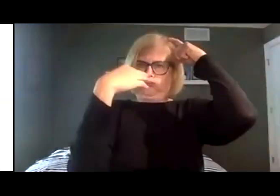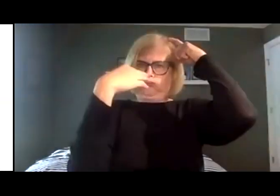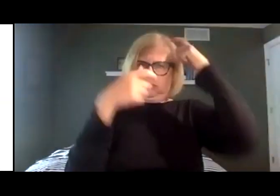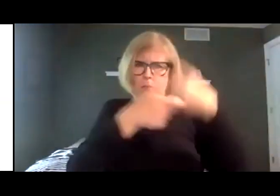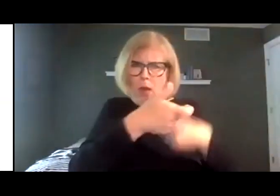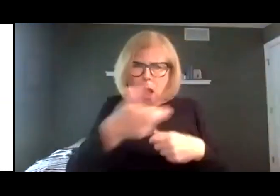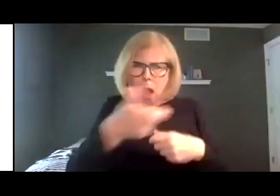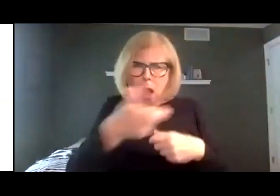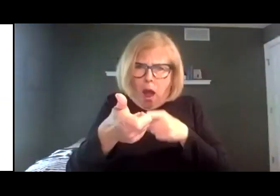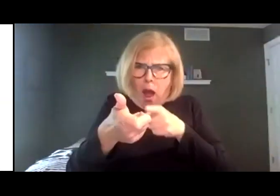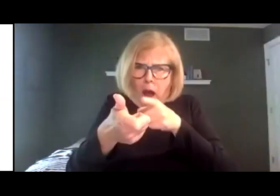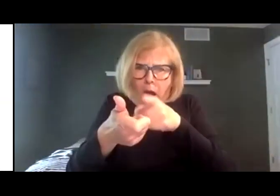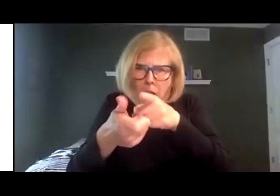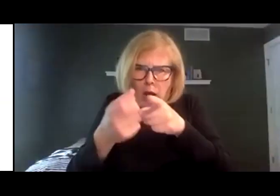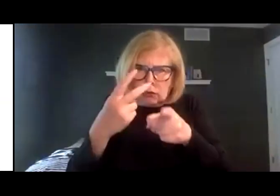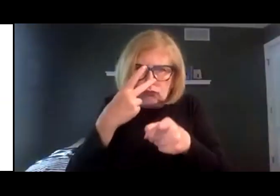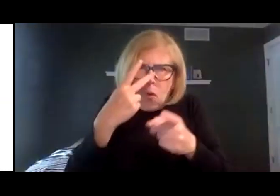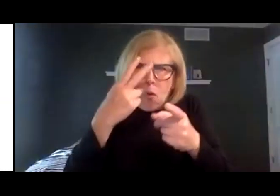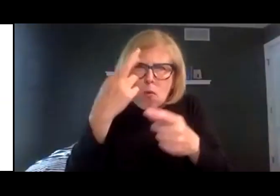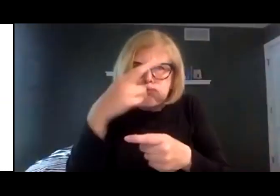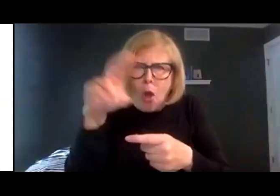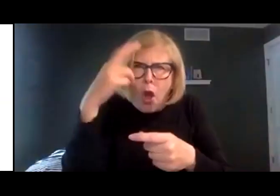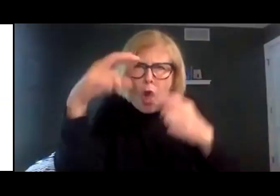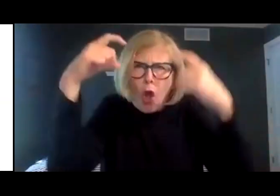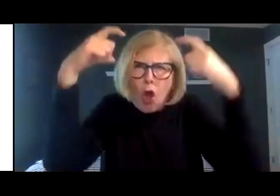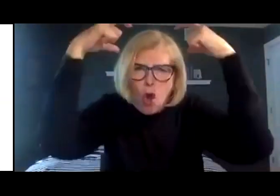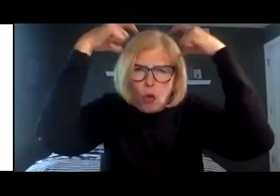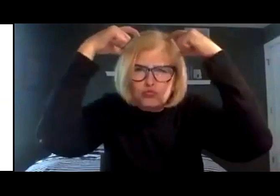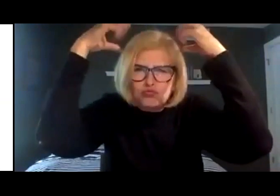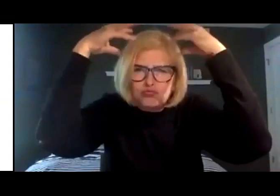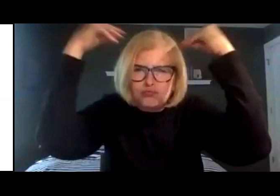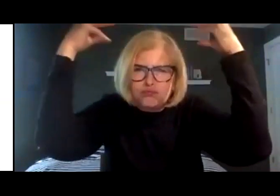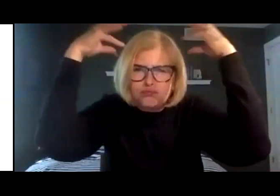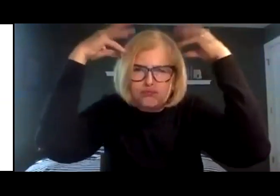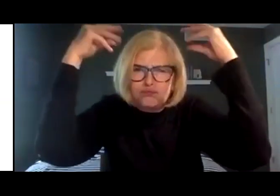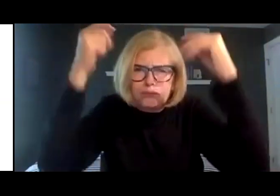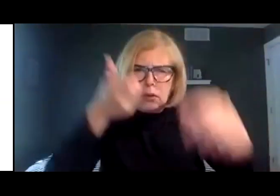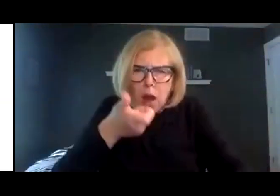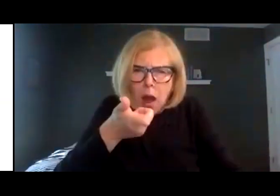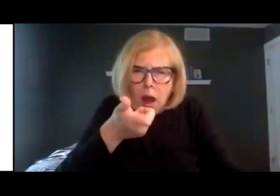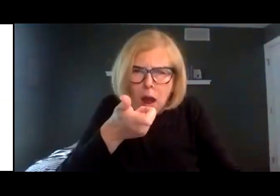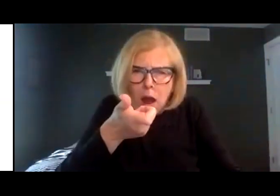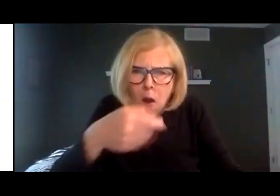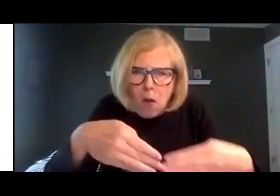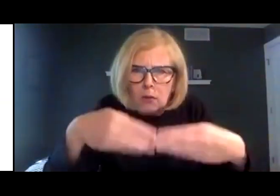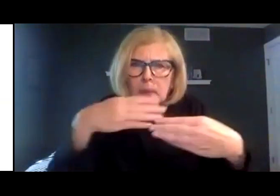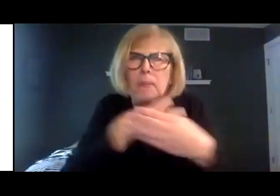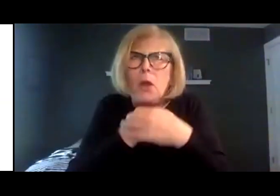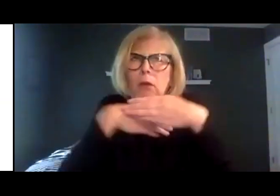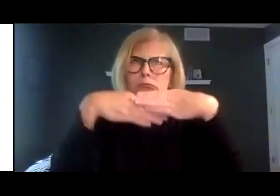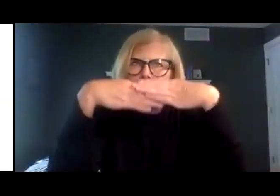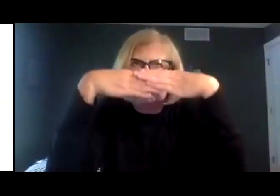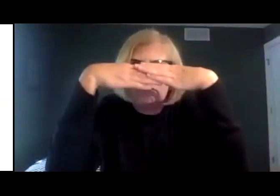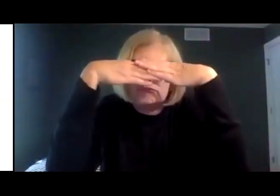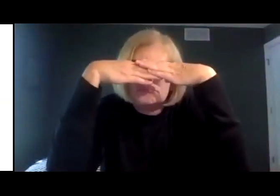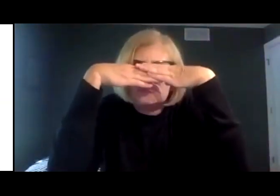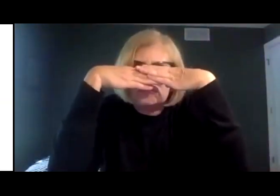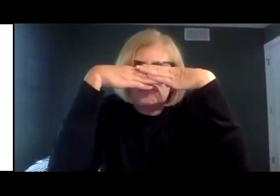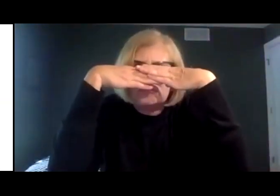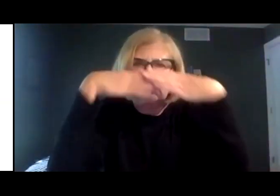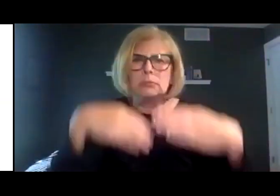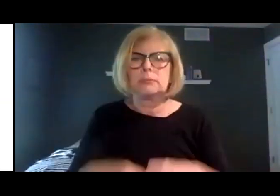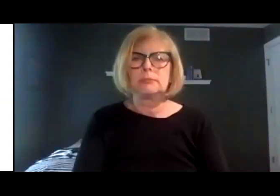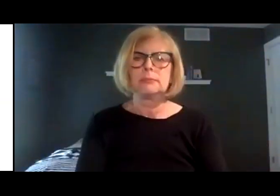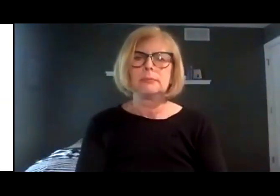biggest bed of all. And there he saw two fuzzy brown ears sticking up from under the